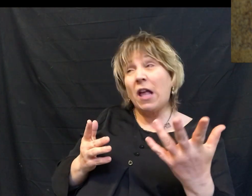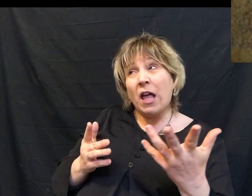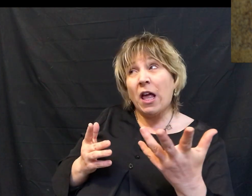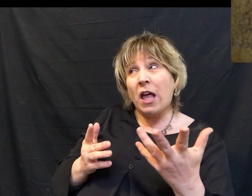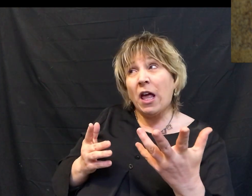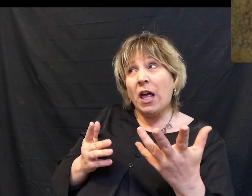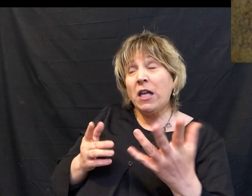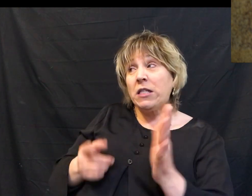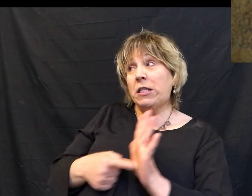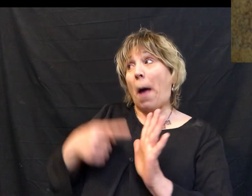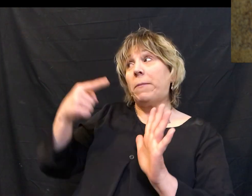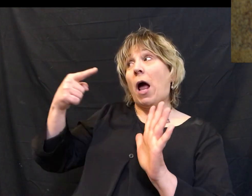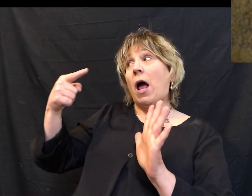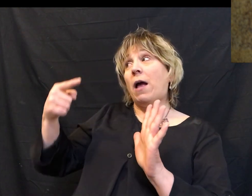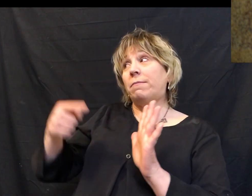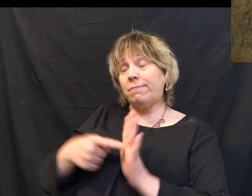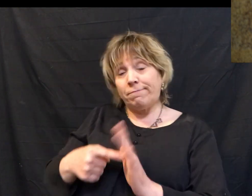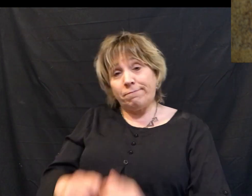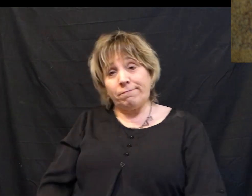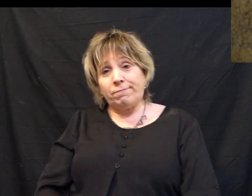moment. she goes, sometimes.